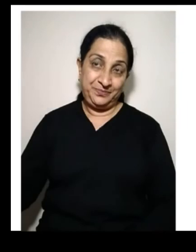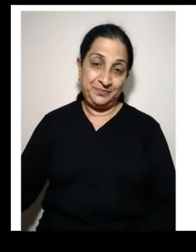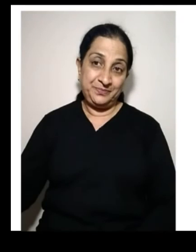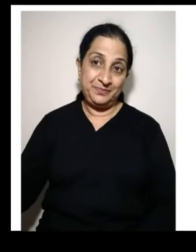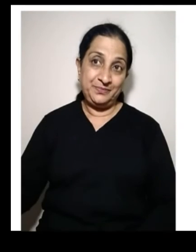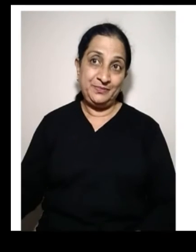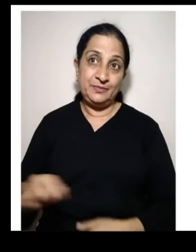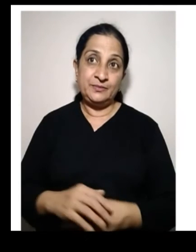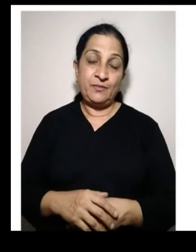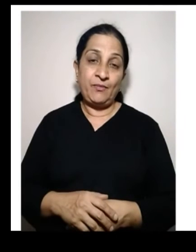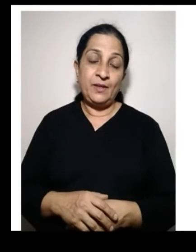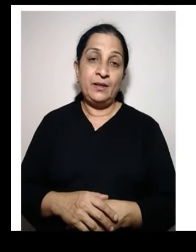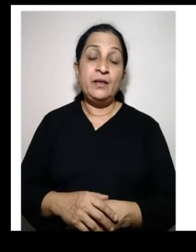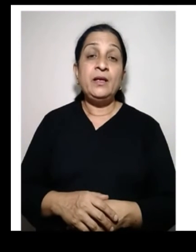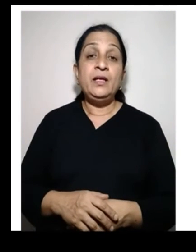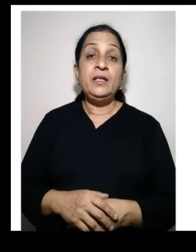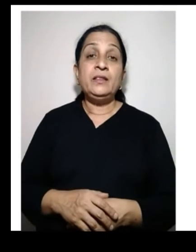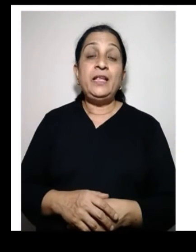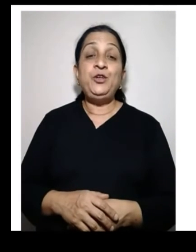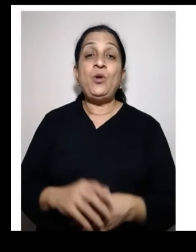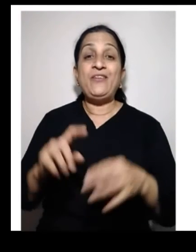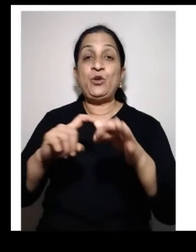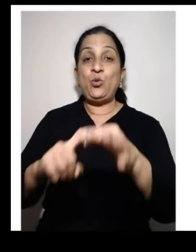Production of these two.